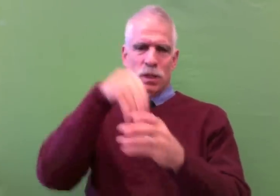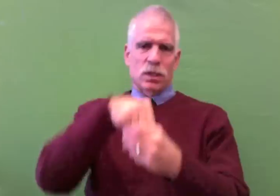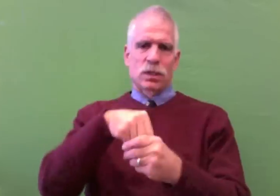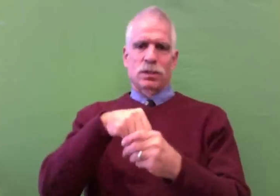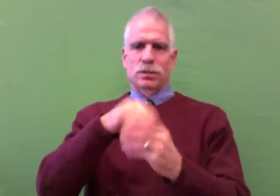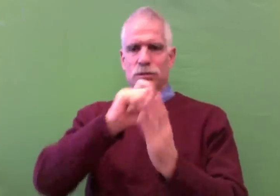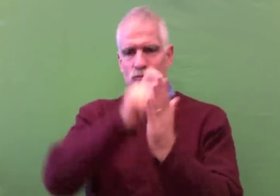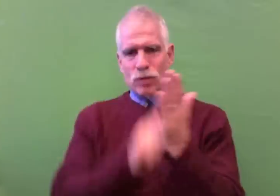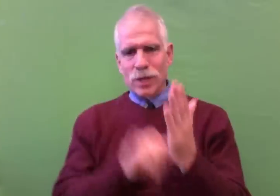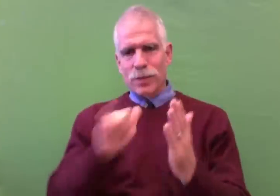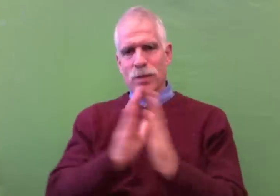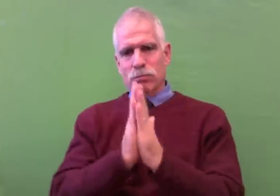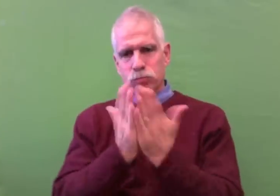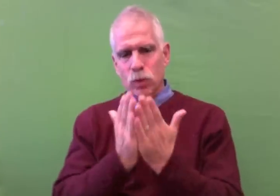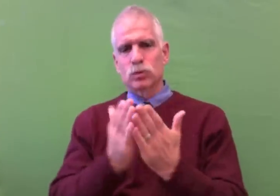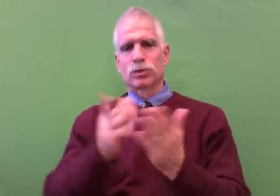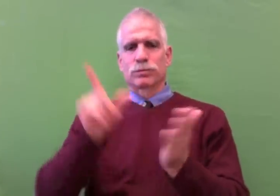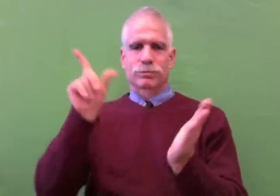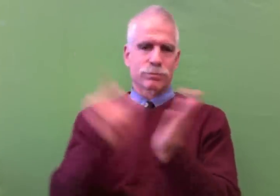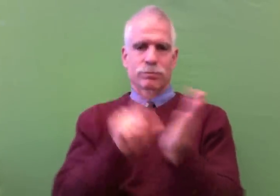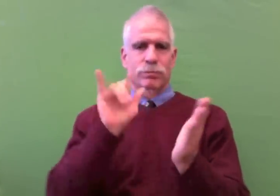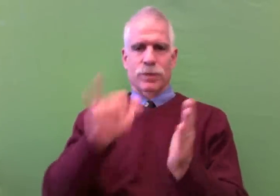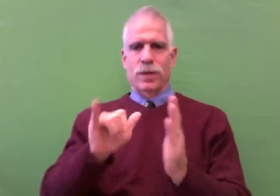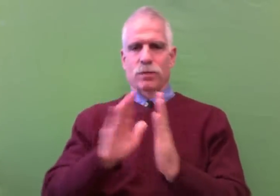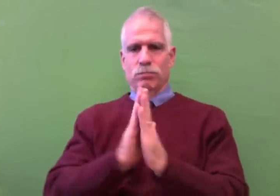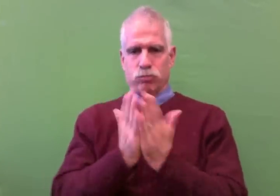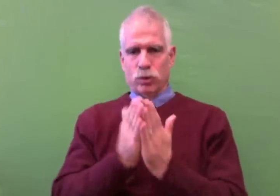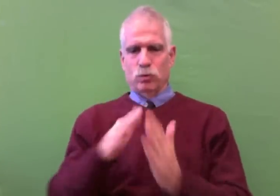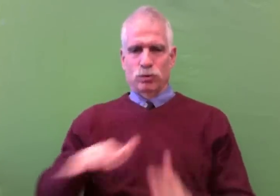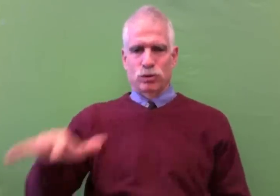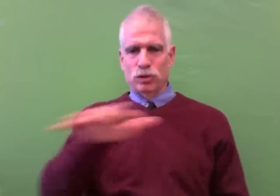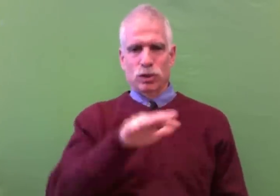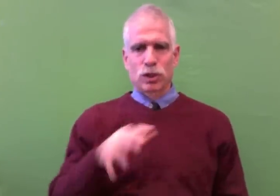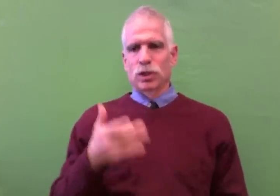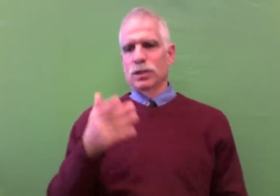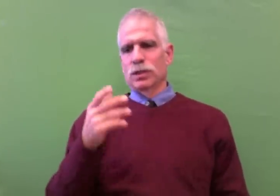I'd like to thank all the various players who were involved in printing that brochure.